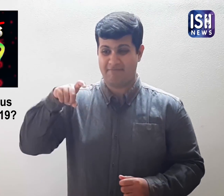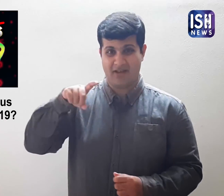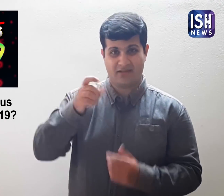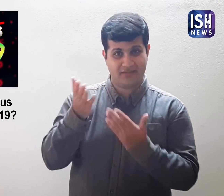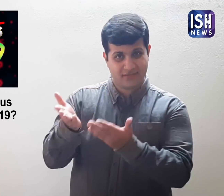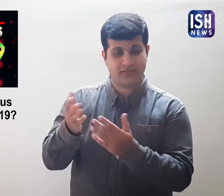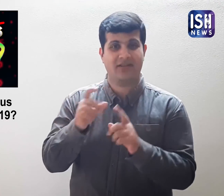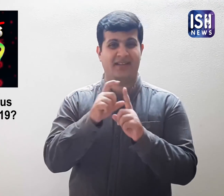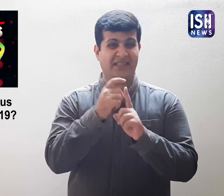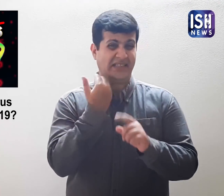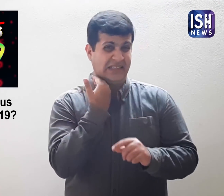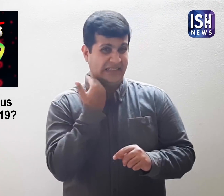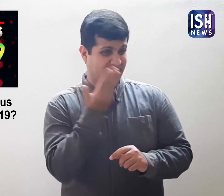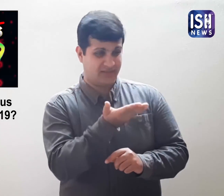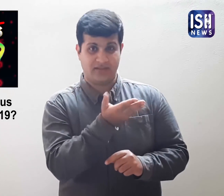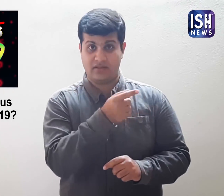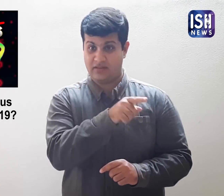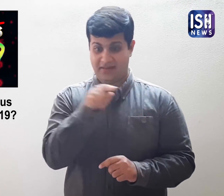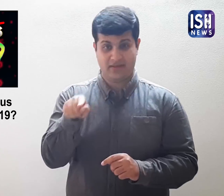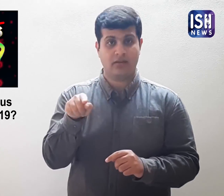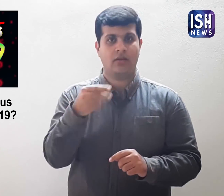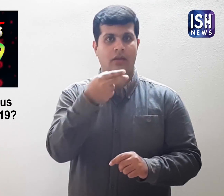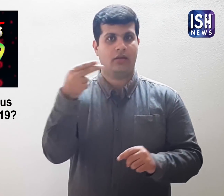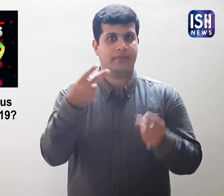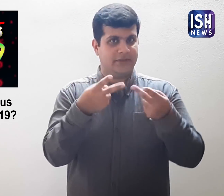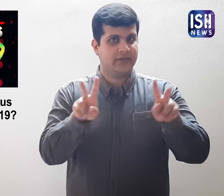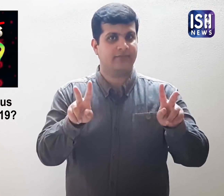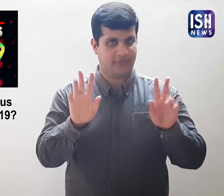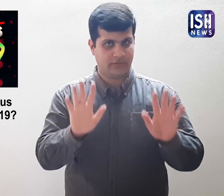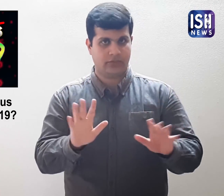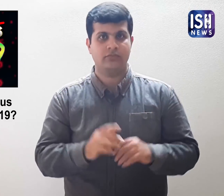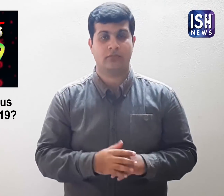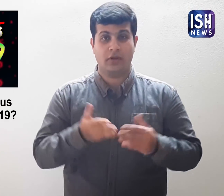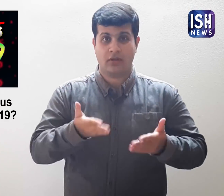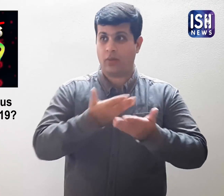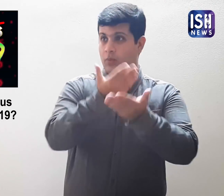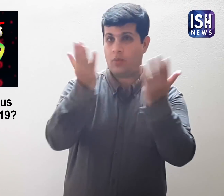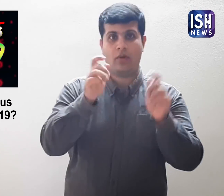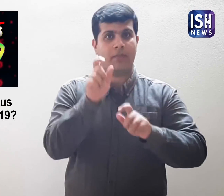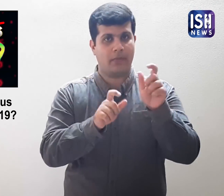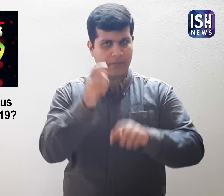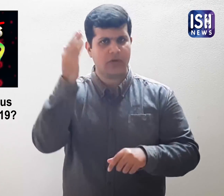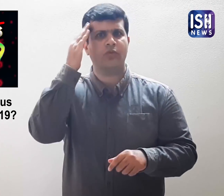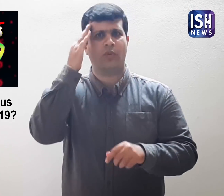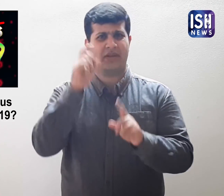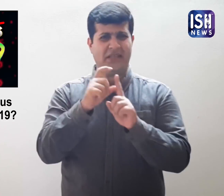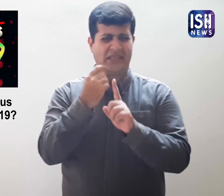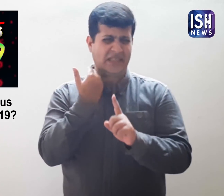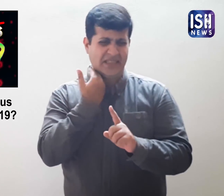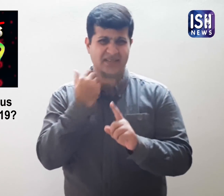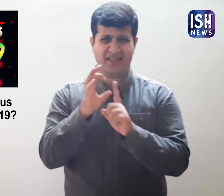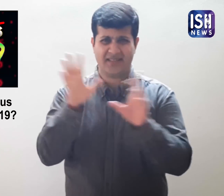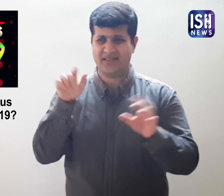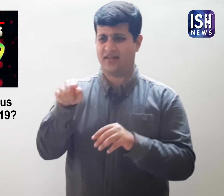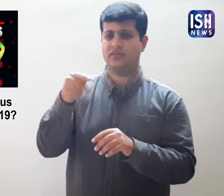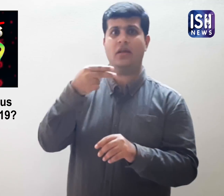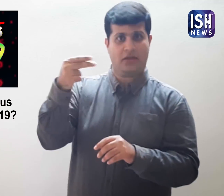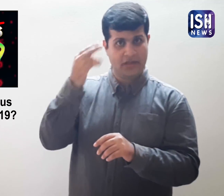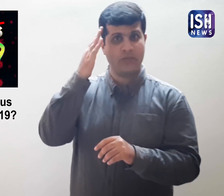Viruses and the disease that cause them have different names. People often know the name of a disease but not